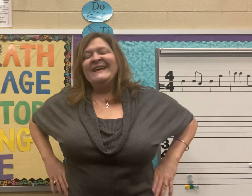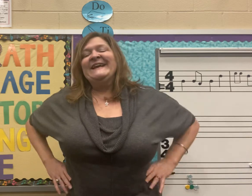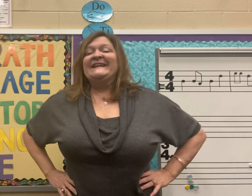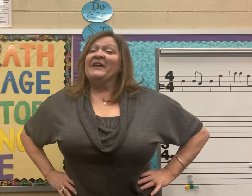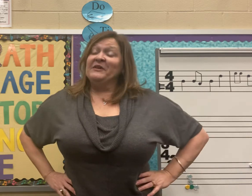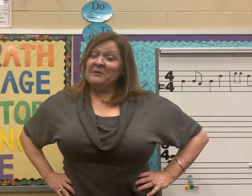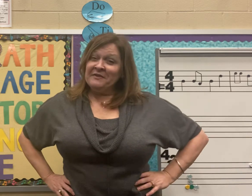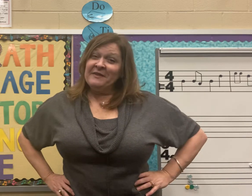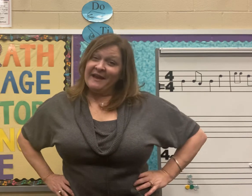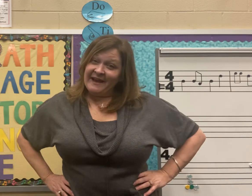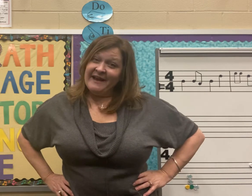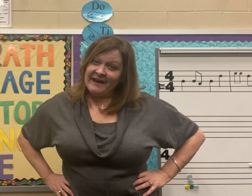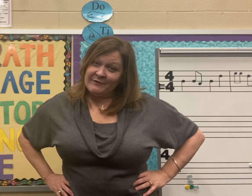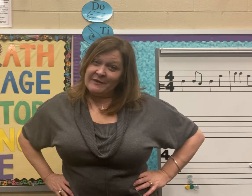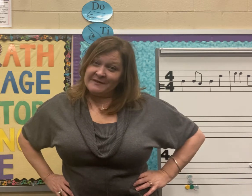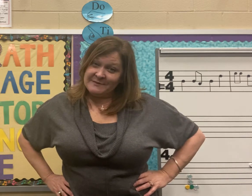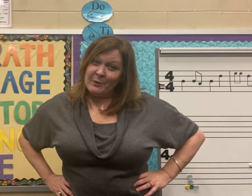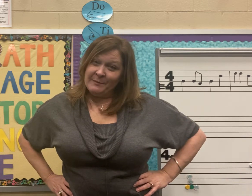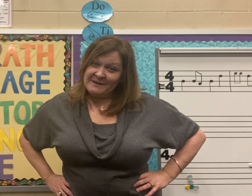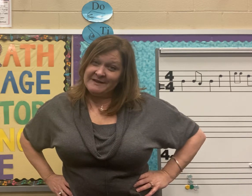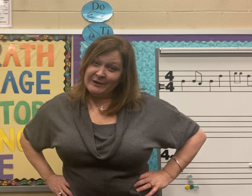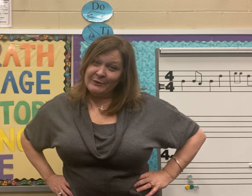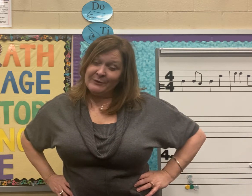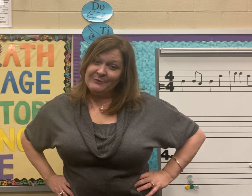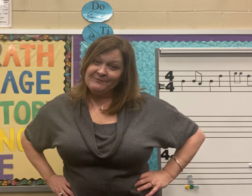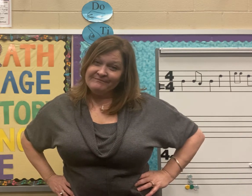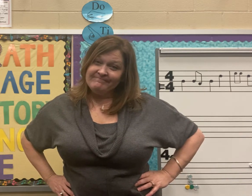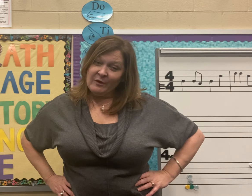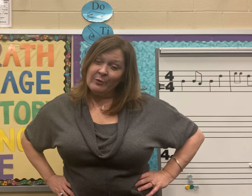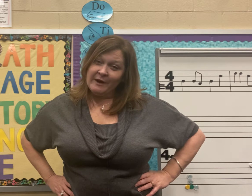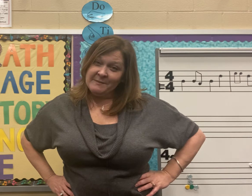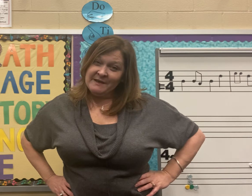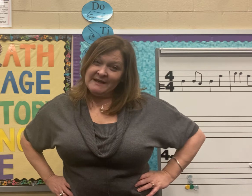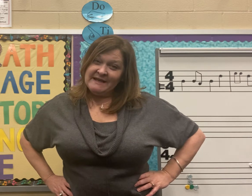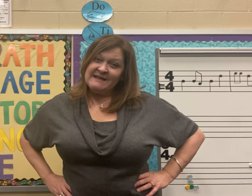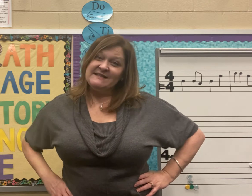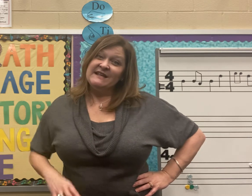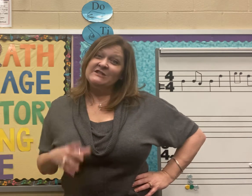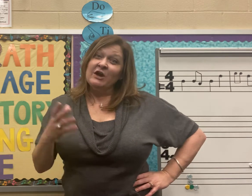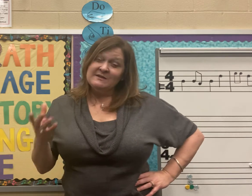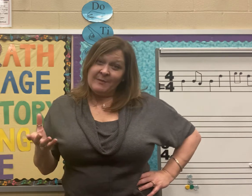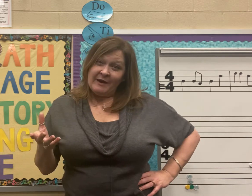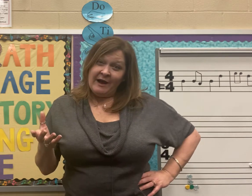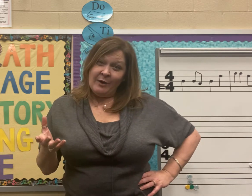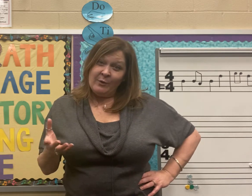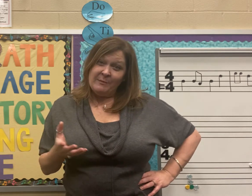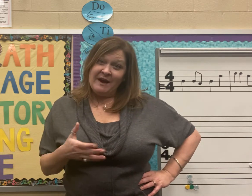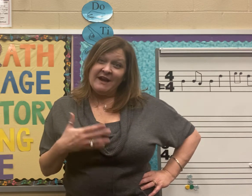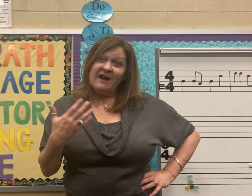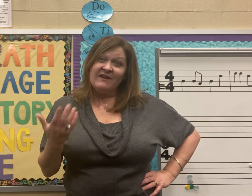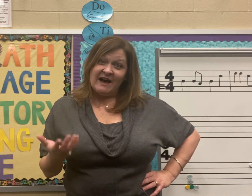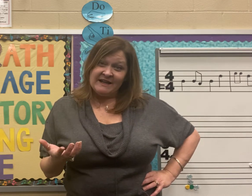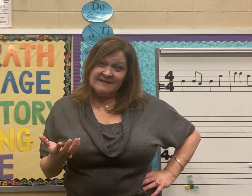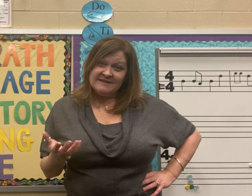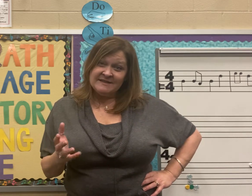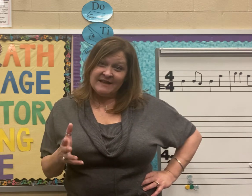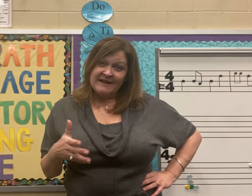Now, the only thing I have with this one particular rhyme is that it talks about how we might have ice and